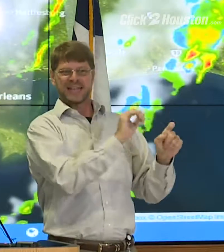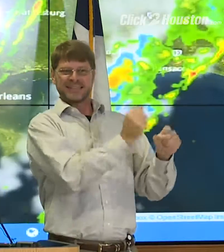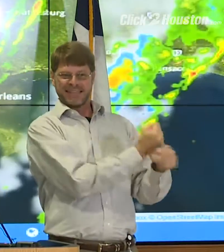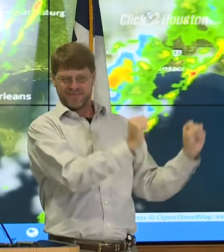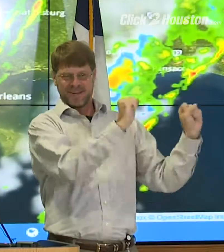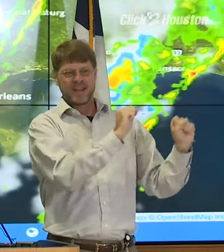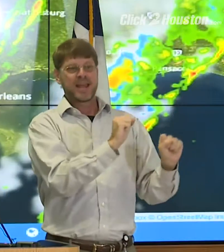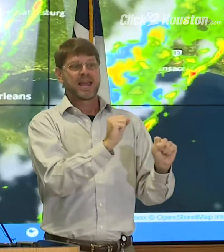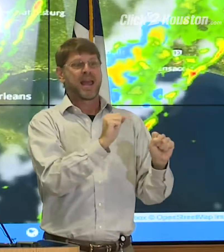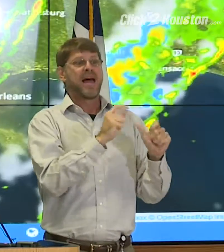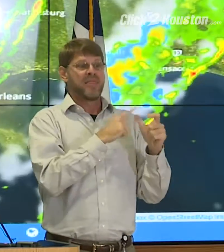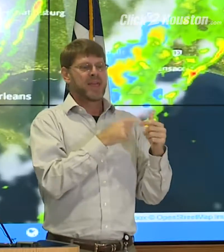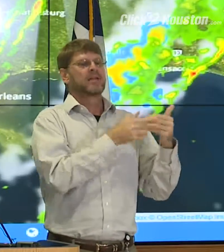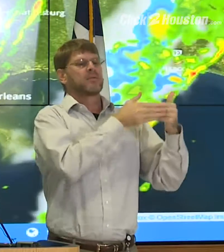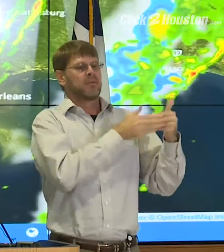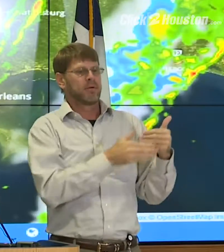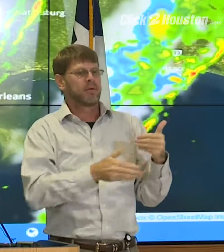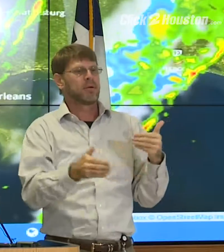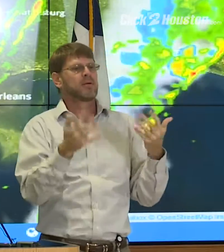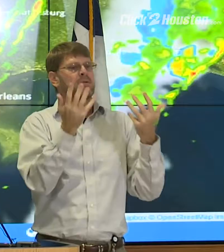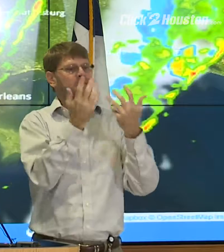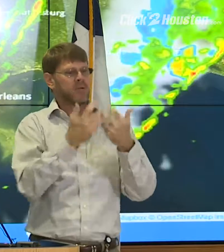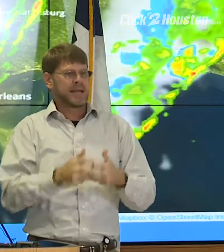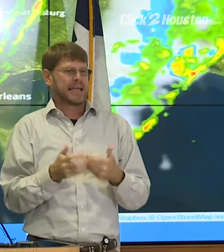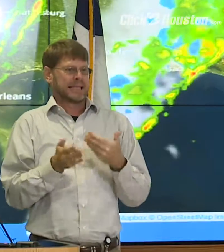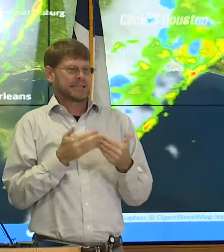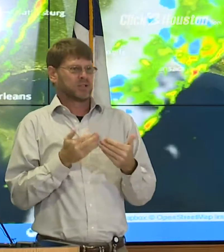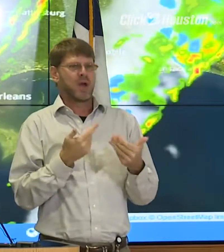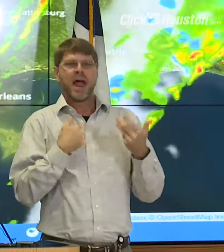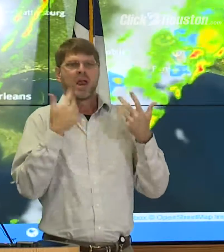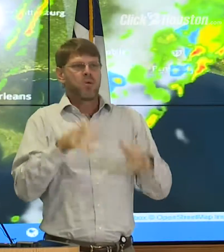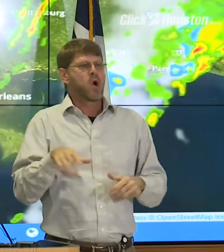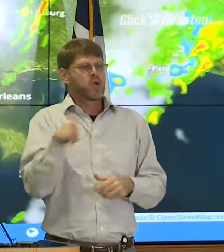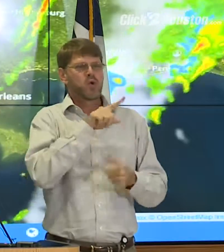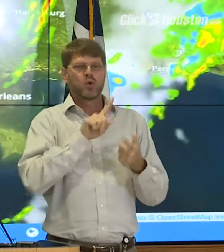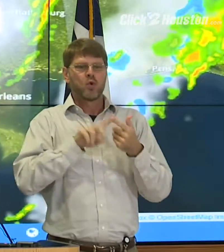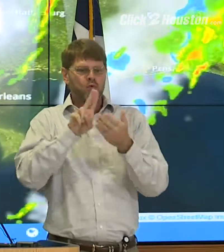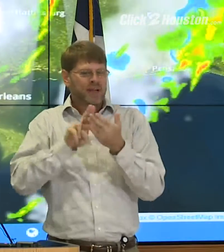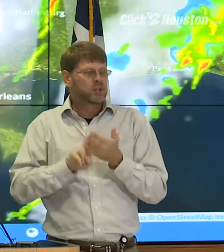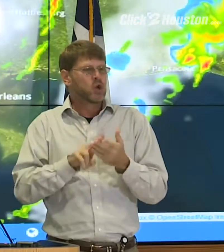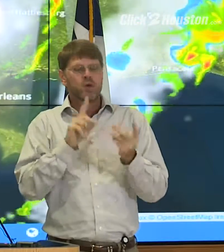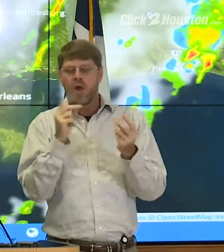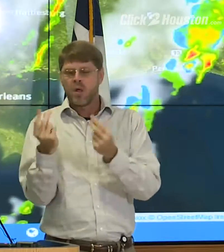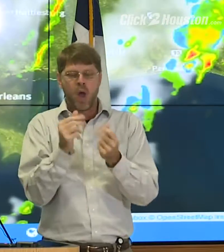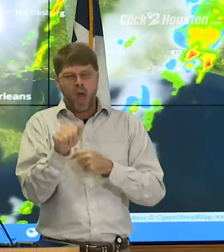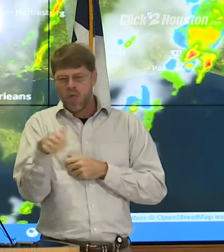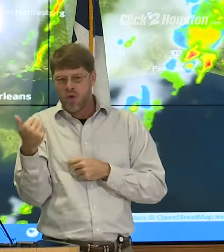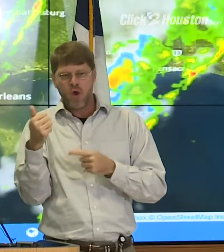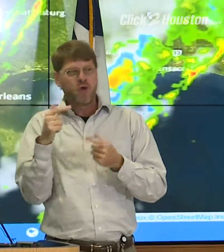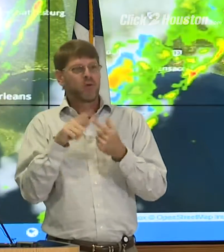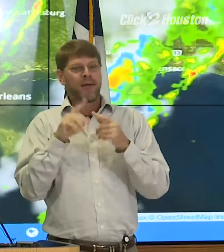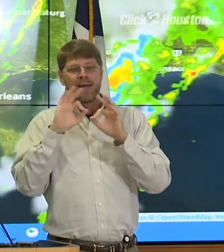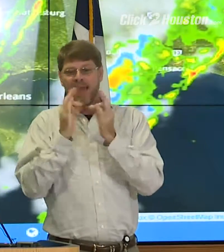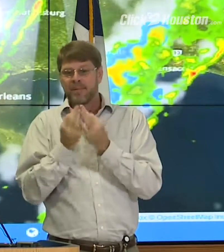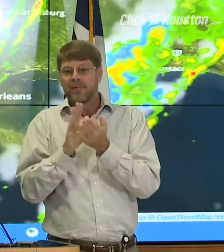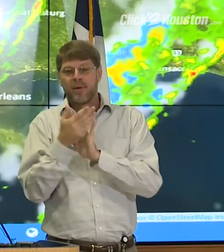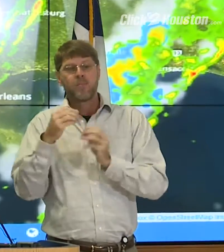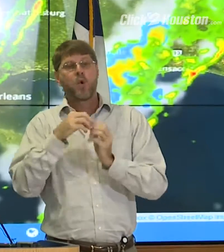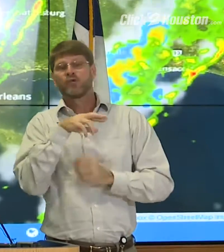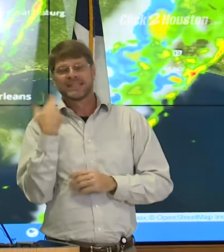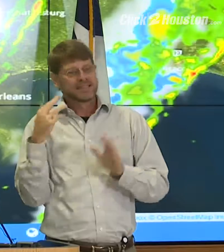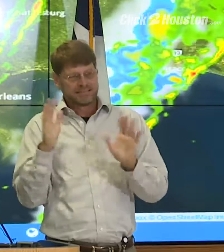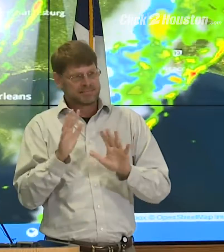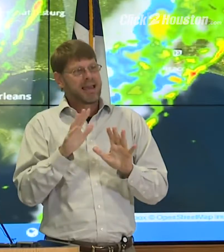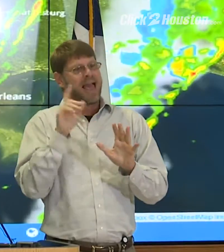Everything else follows from that, so please, that is critical. I don't want people trying to register, trying to do other things, putting them or their families in danger,